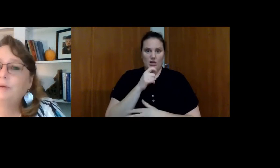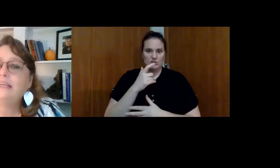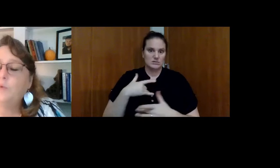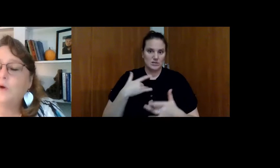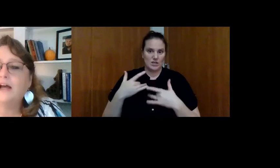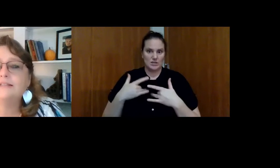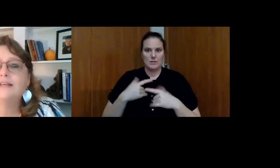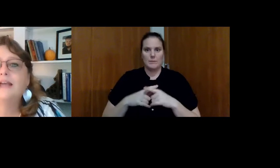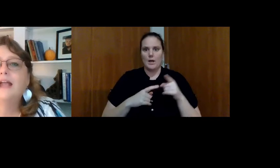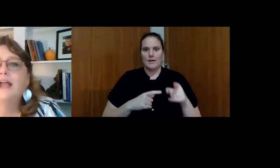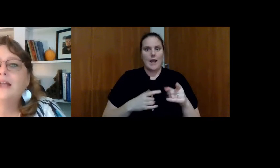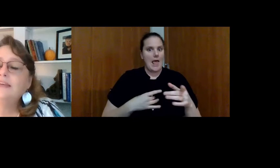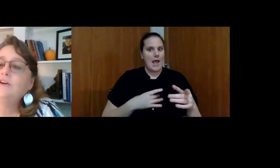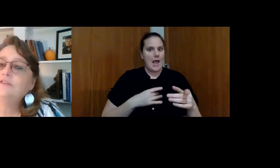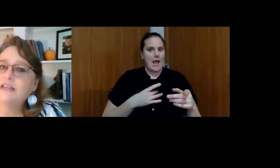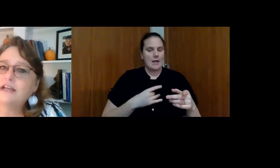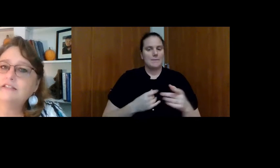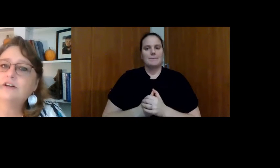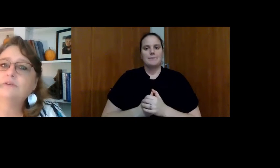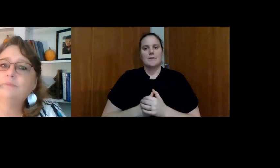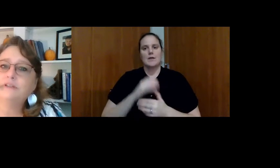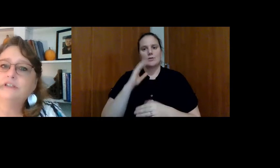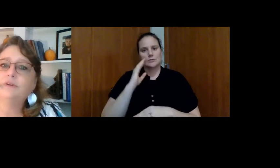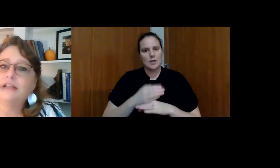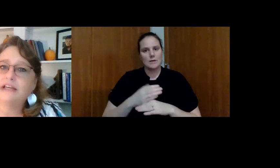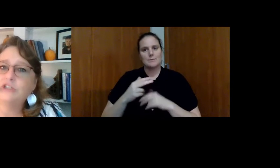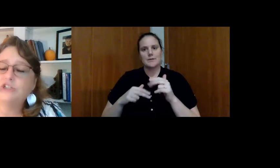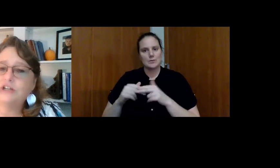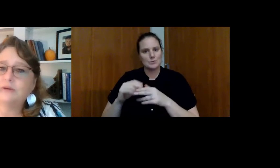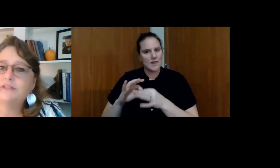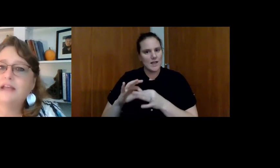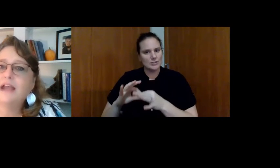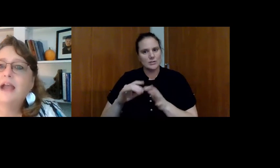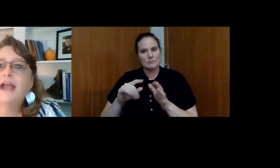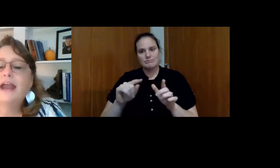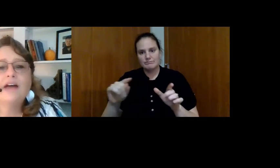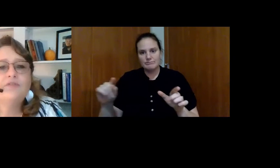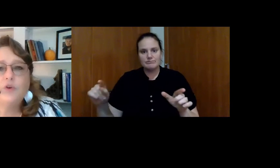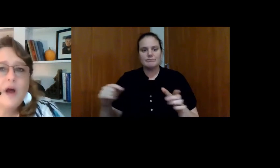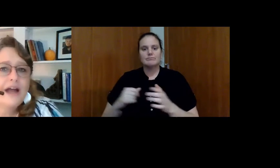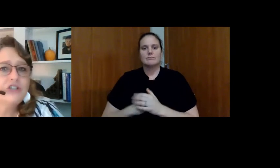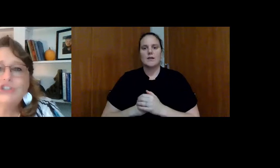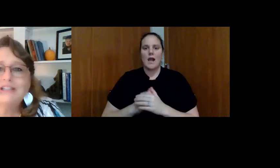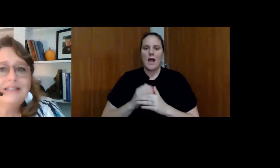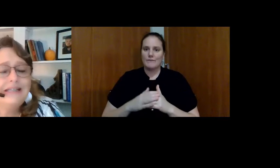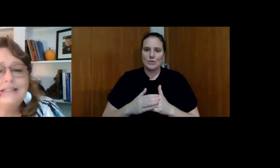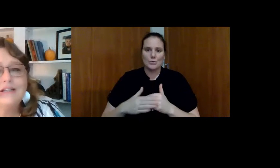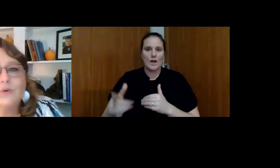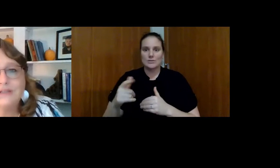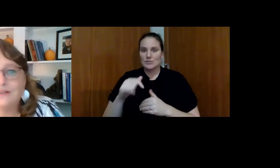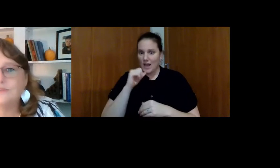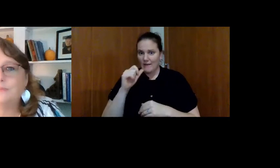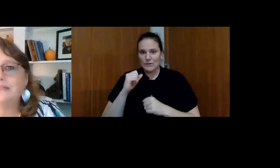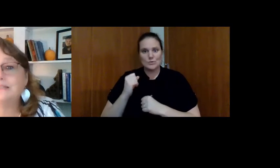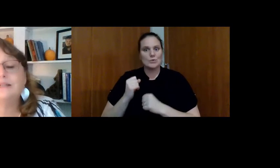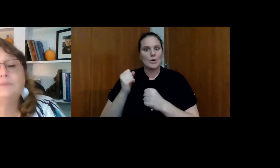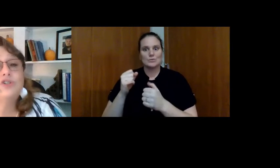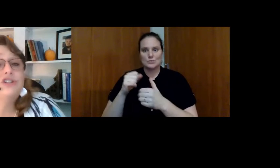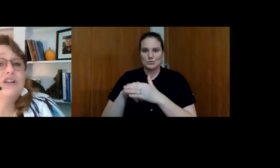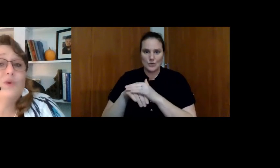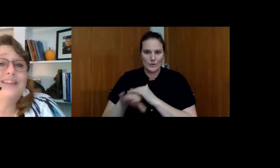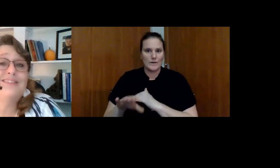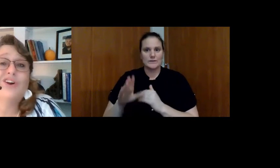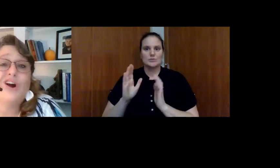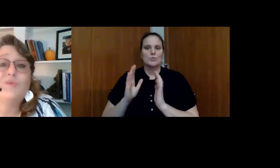But he was. And then her son started building relationships. And after a while, she didn't need to go into those meetings